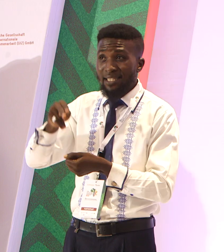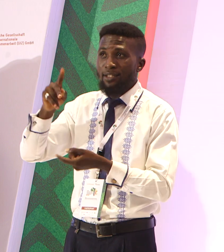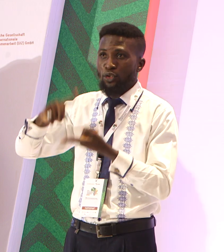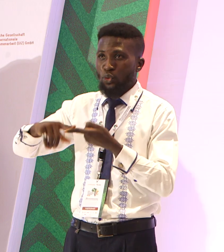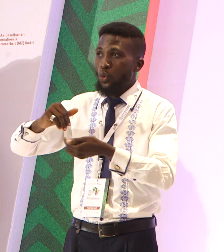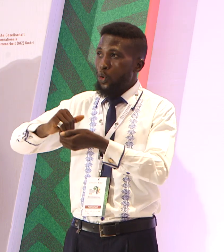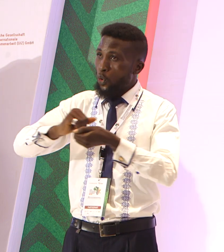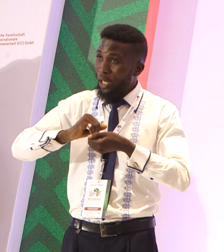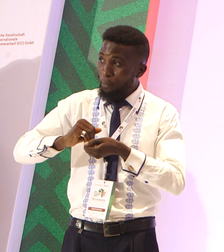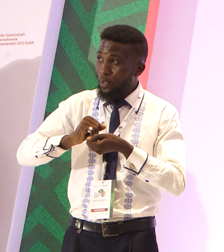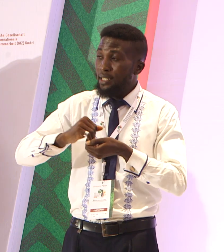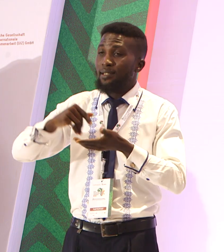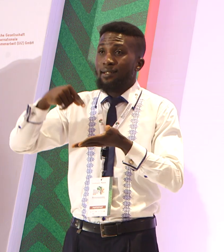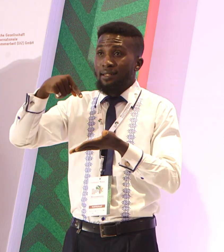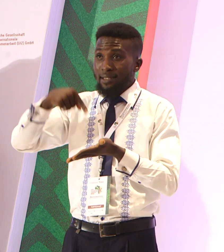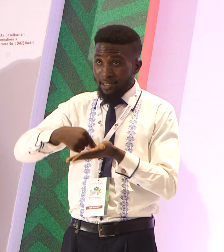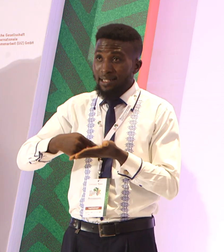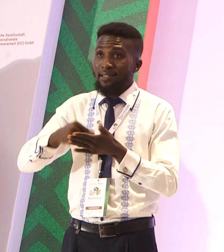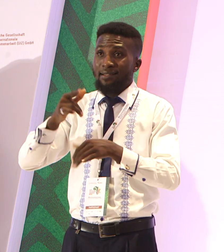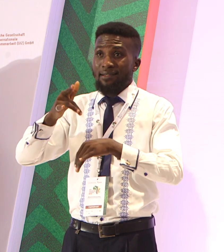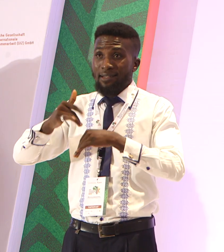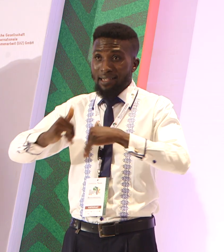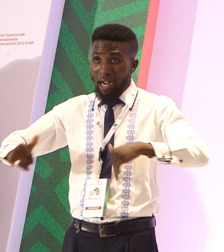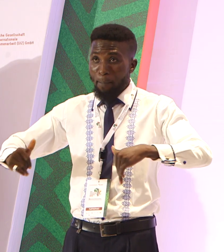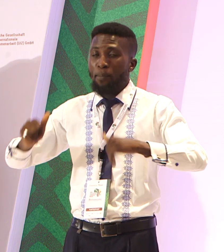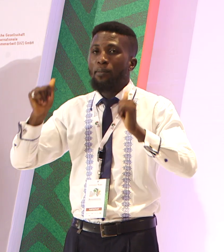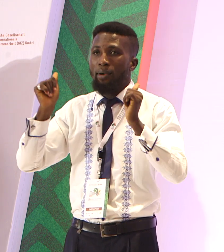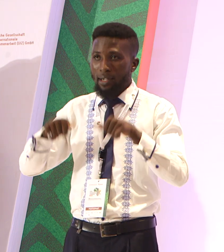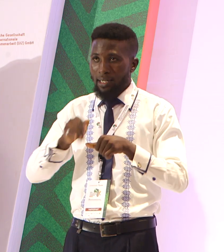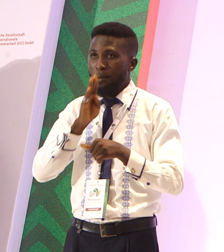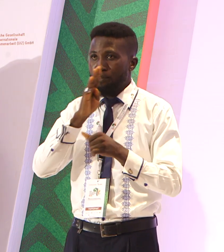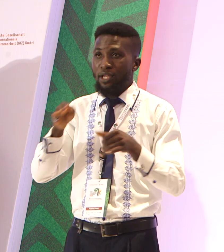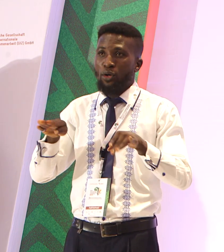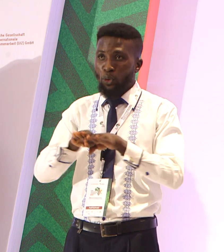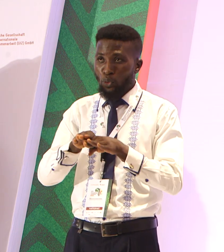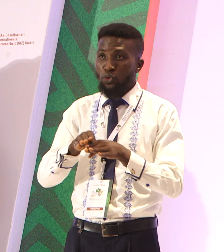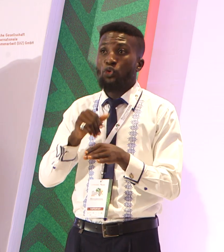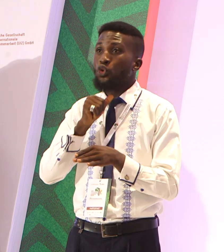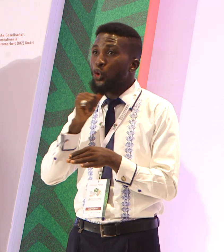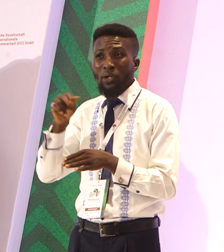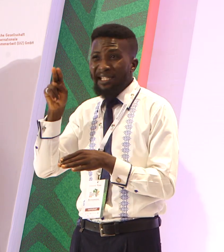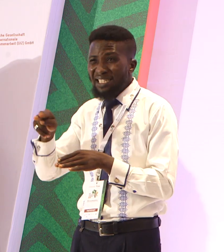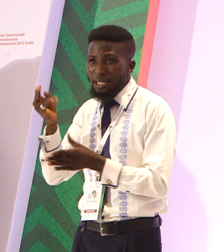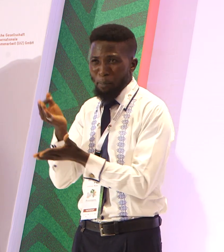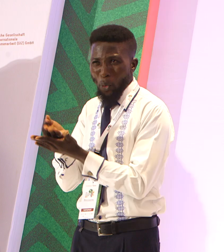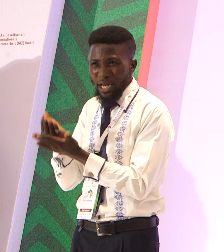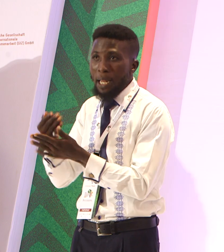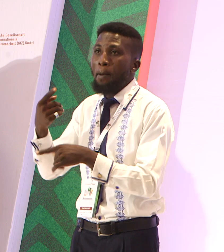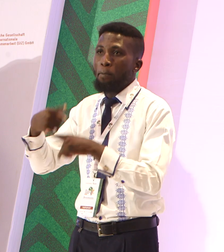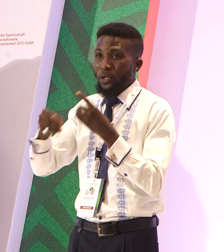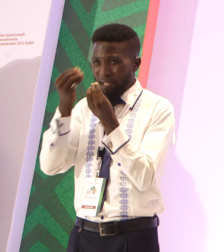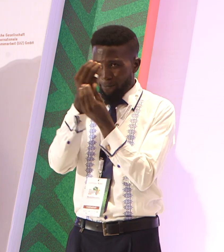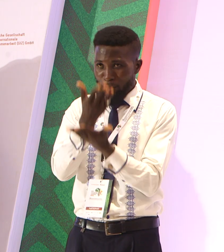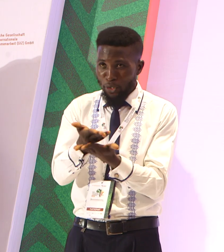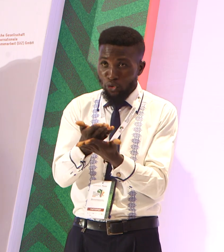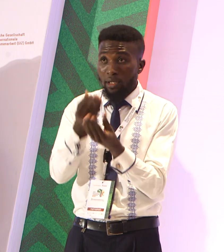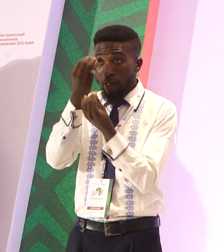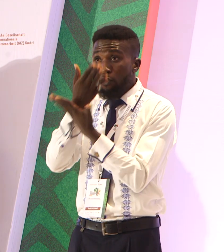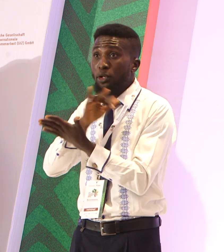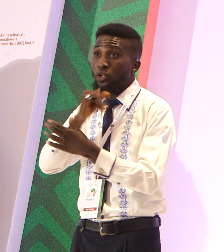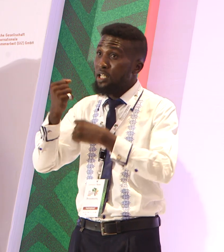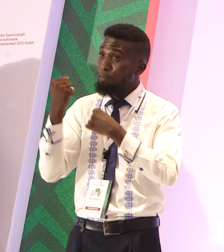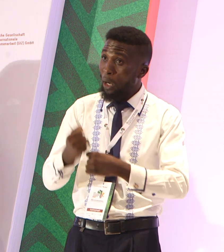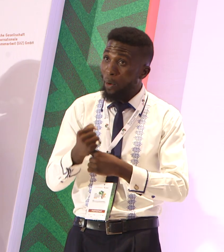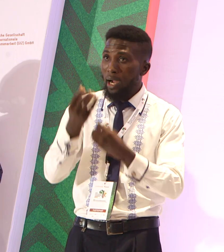necessarily by the provision of funds or money, but by the provision of information. Information is power and information is key for